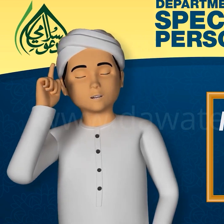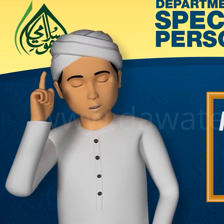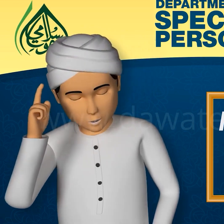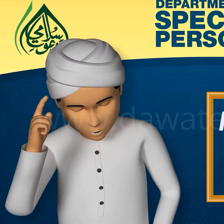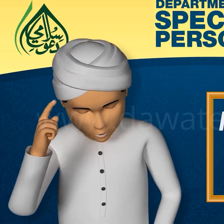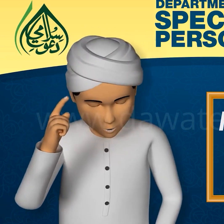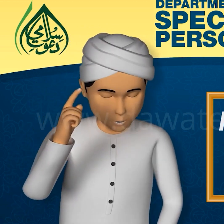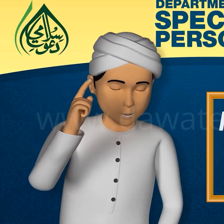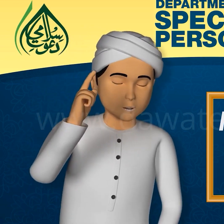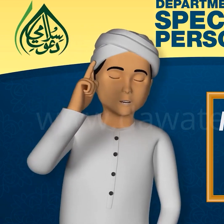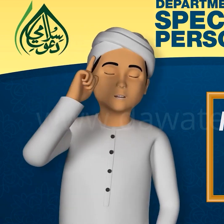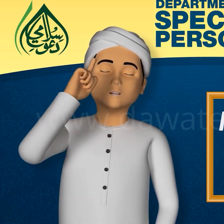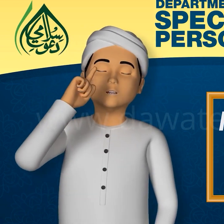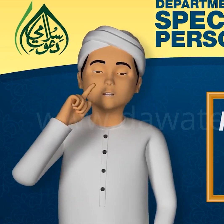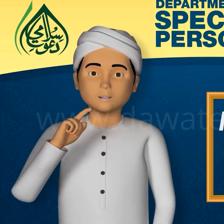Chakrana